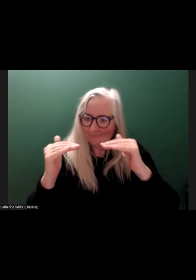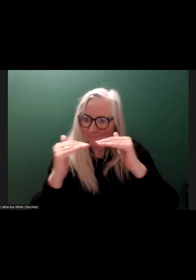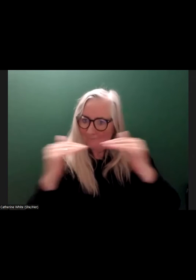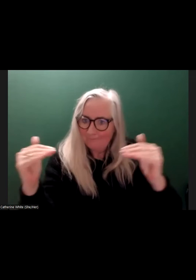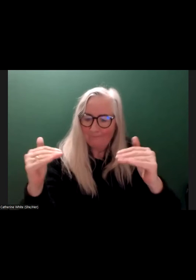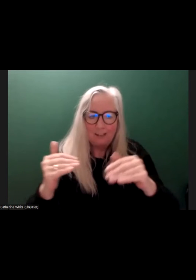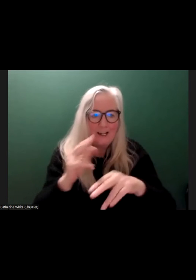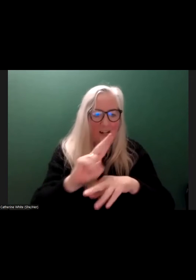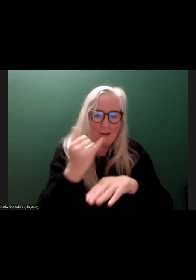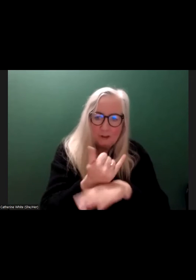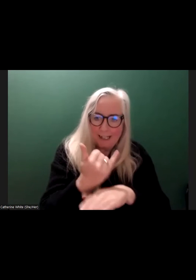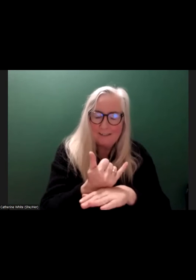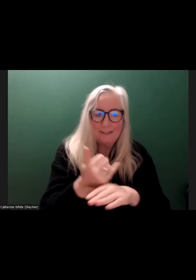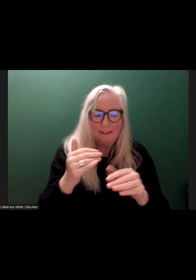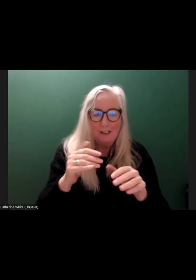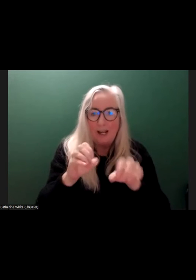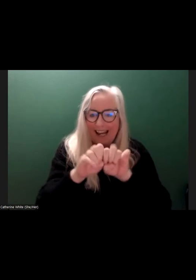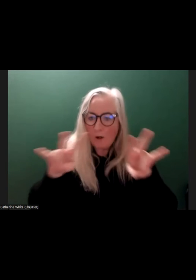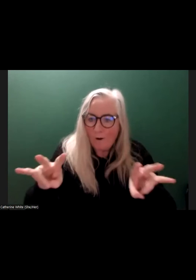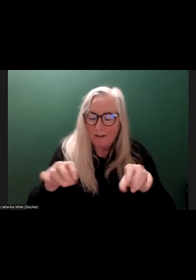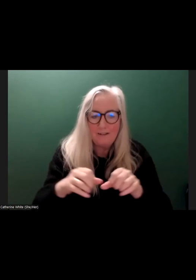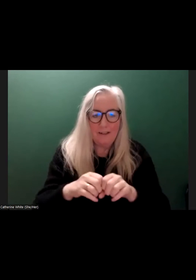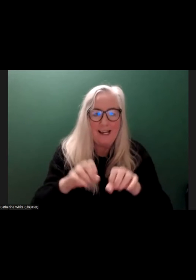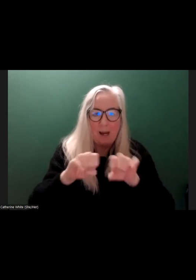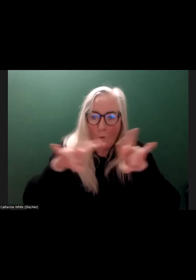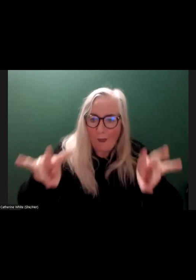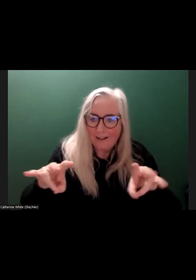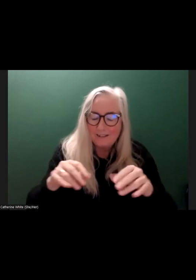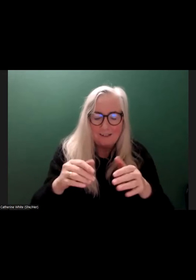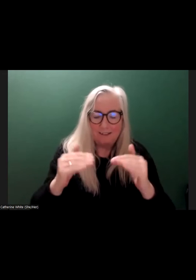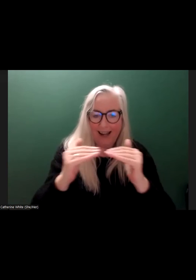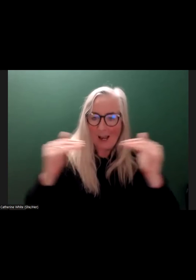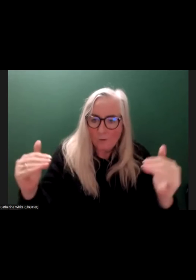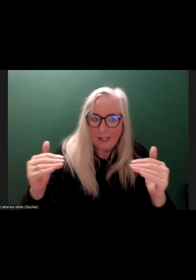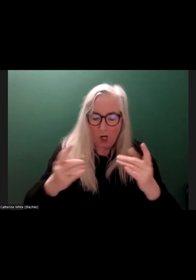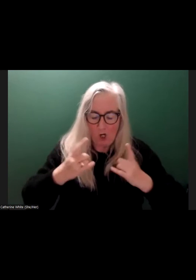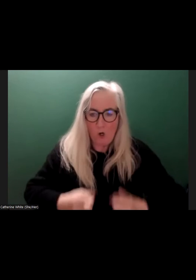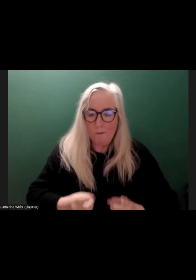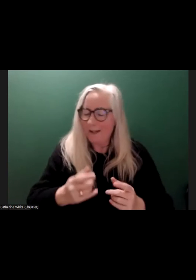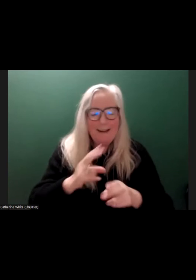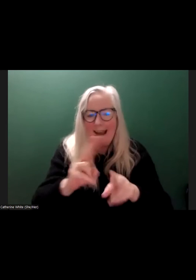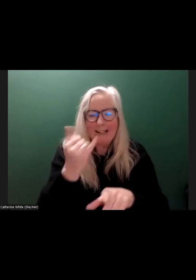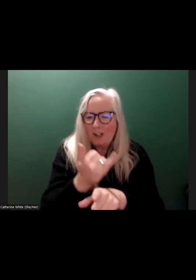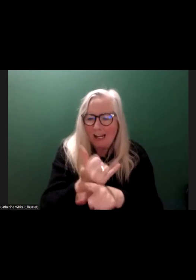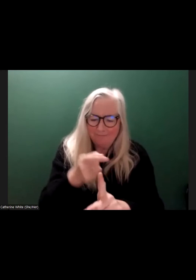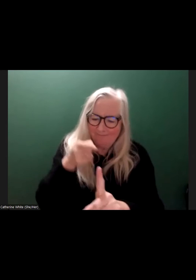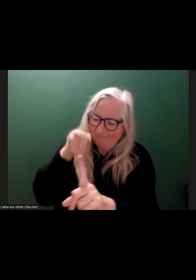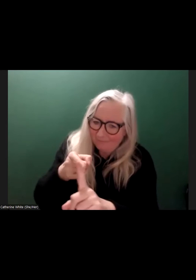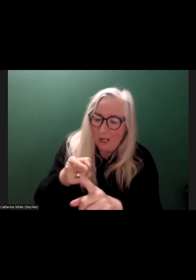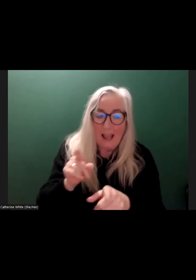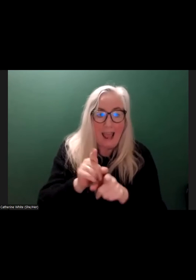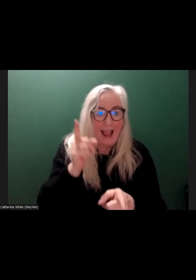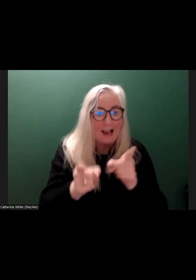as an issue of equity, equality, and of the human condition. We haven't started to think about disability as a political,